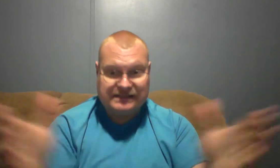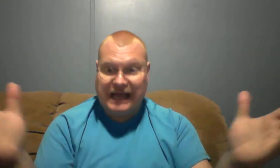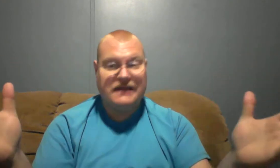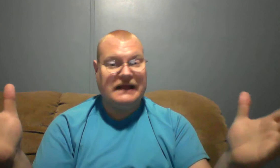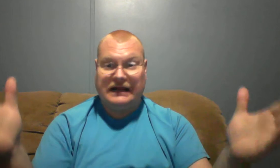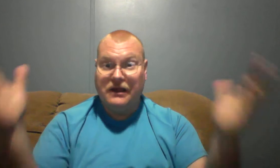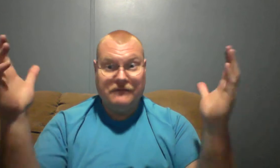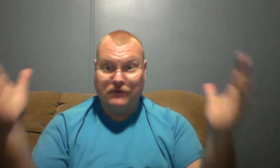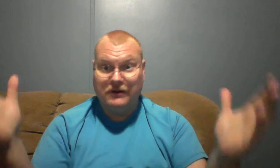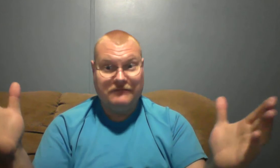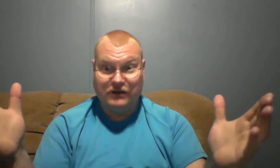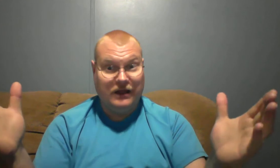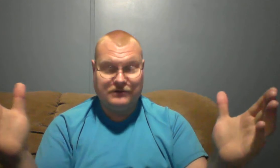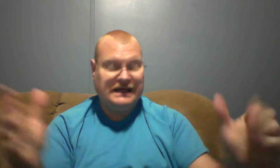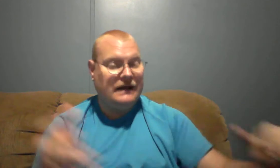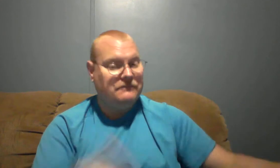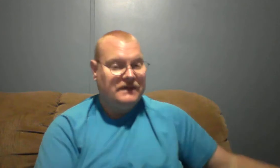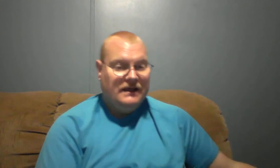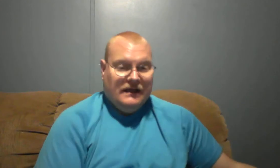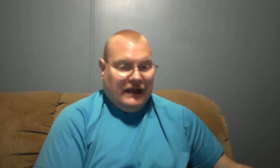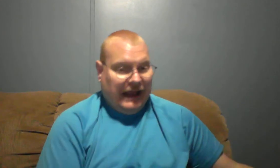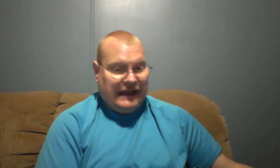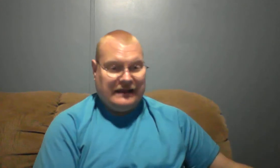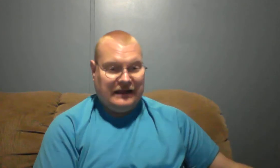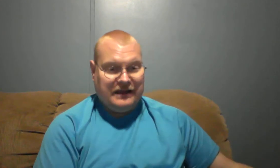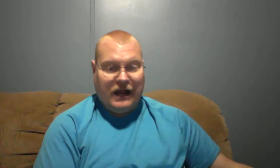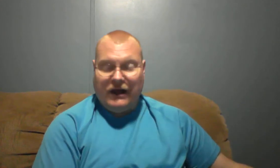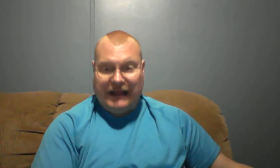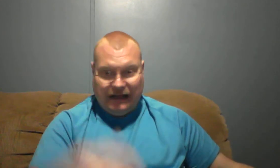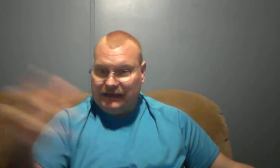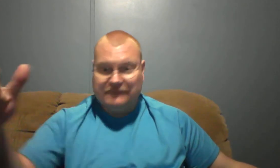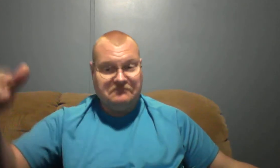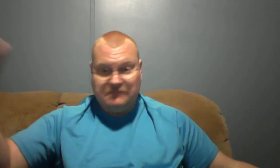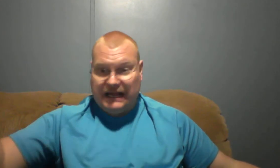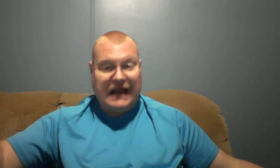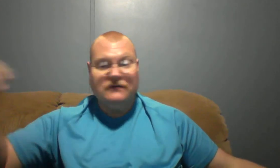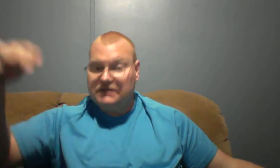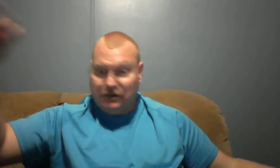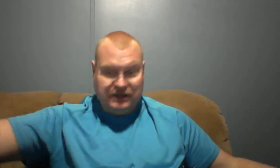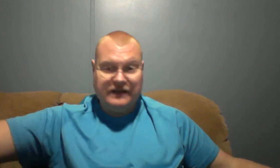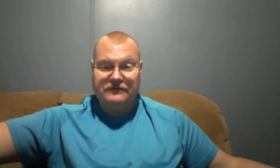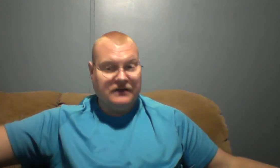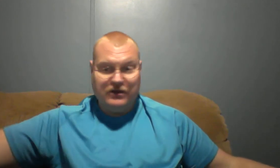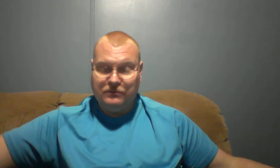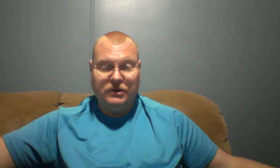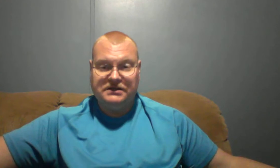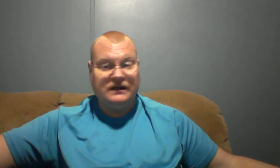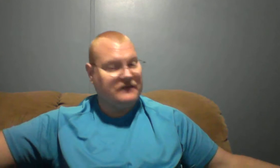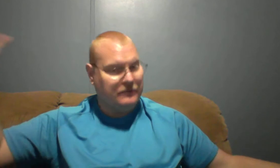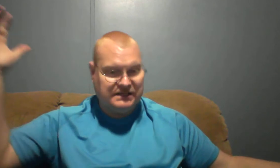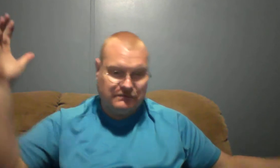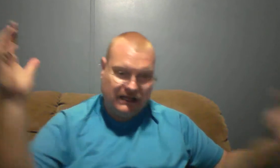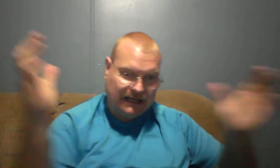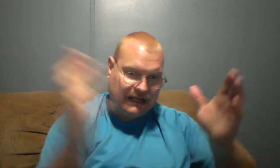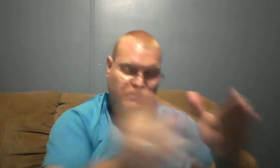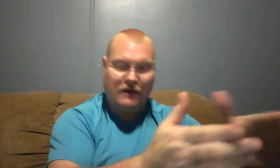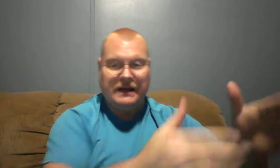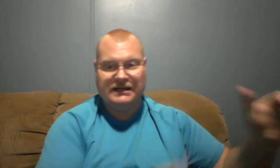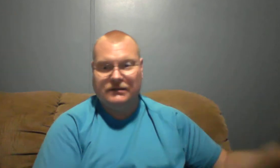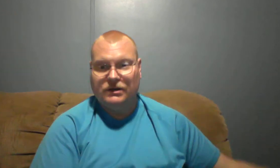stayed for a long time. And, you know, I get out of it and go to different other books and I think, but it seems like I ain't drawn back to the book